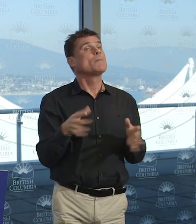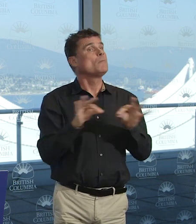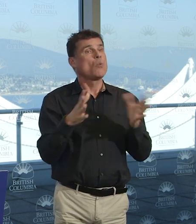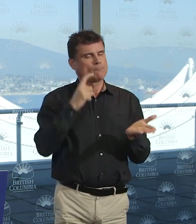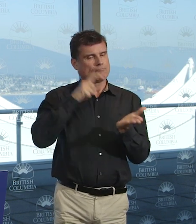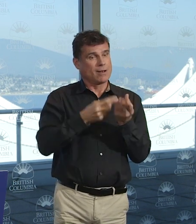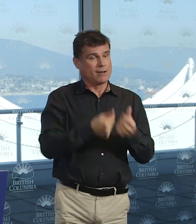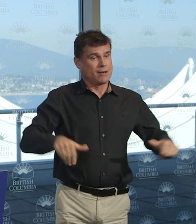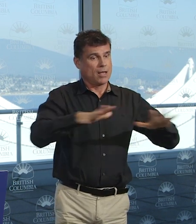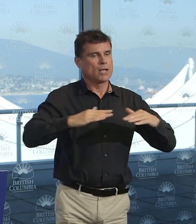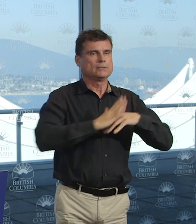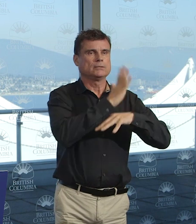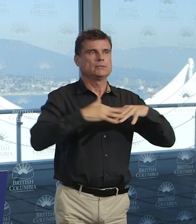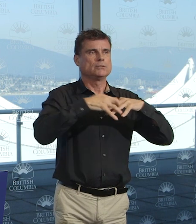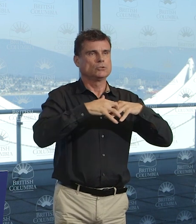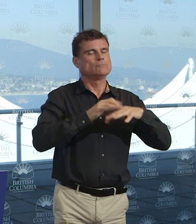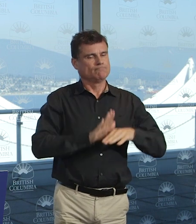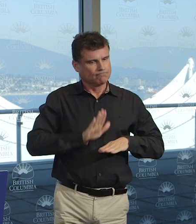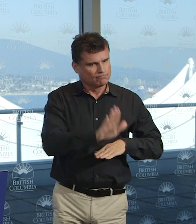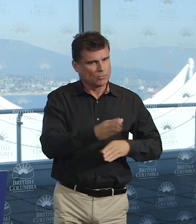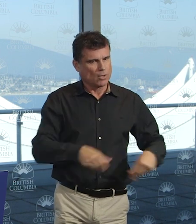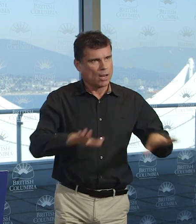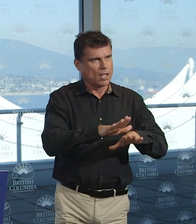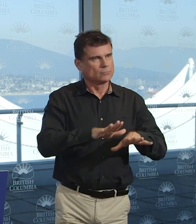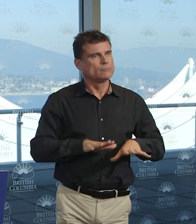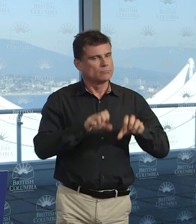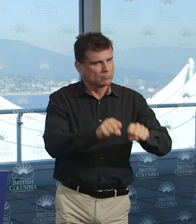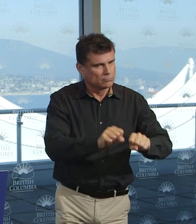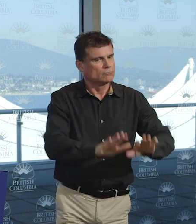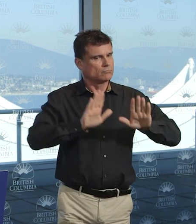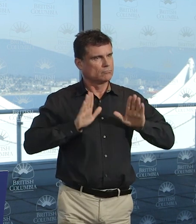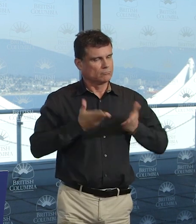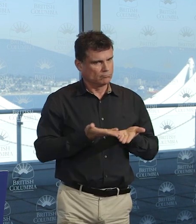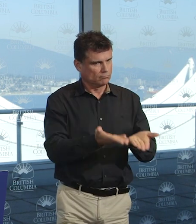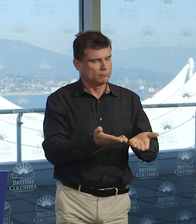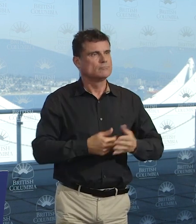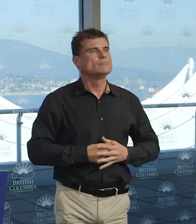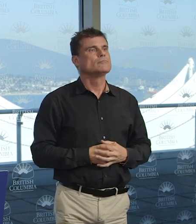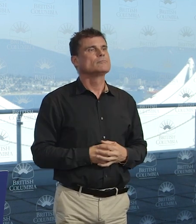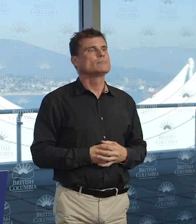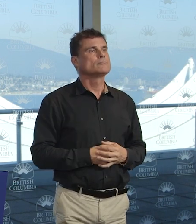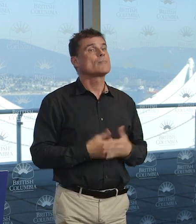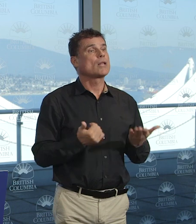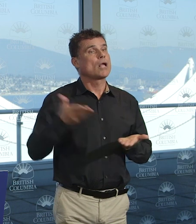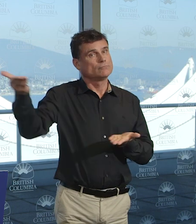-Waututh where we're giving this briefing today and I wanted to introduce our provincial health officer Dr. Bonnie Henry.